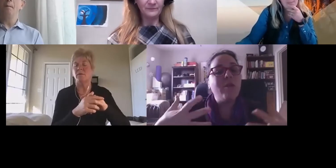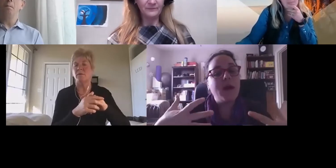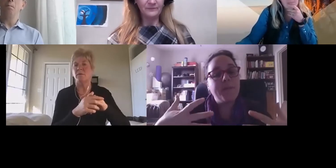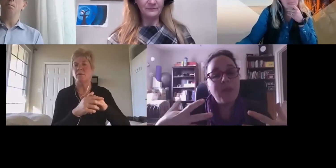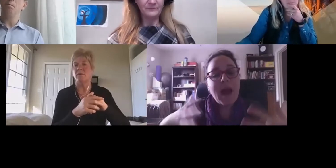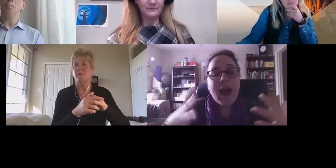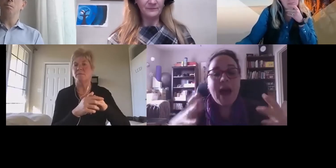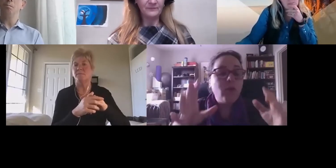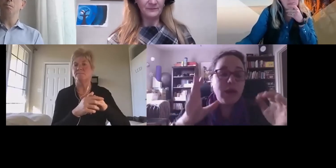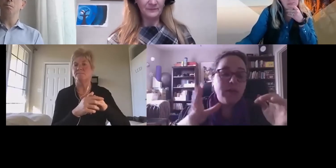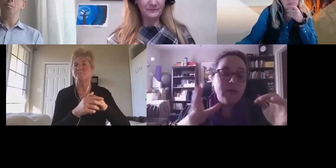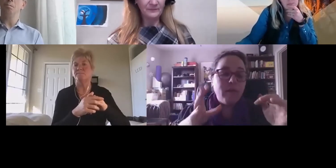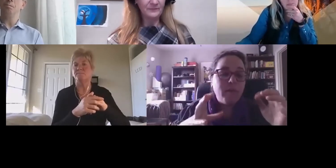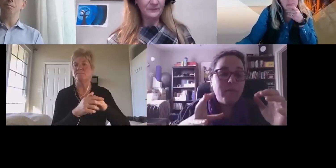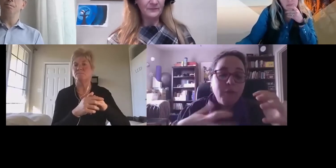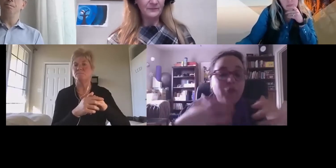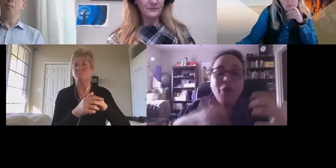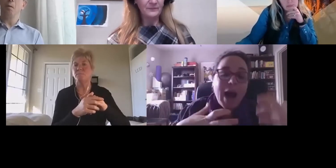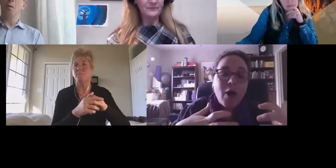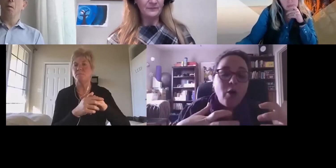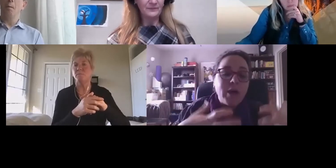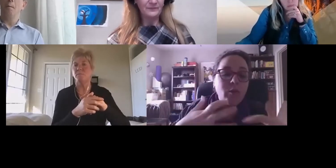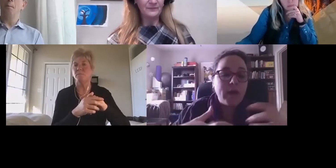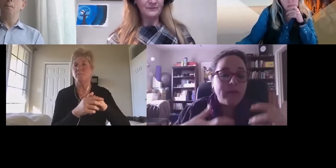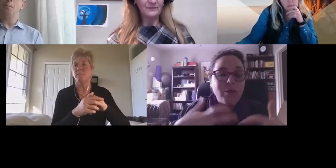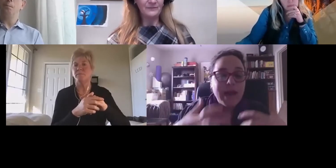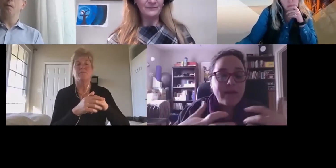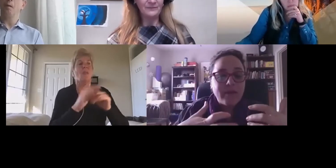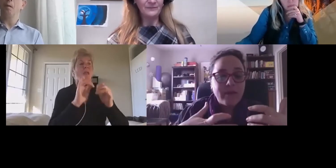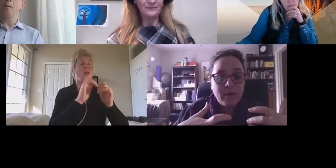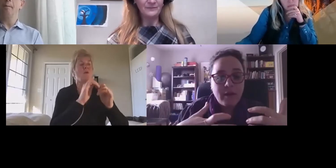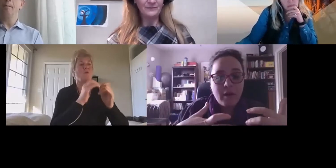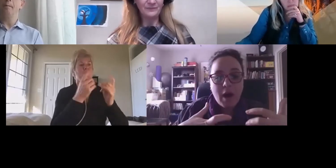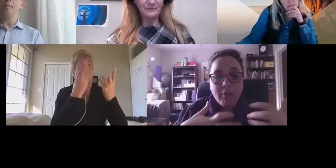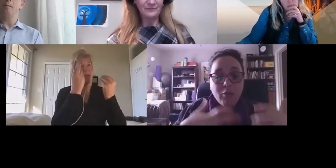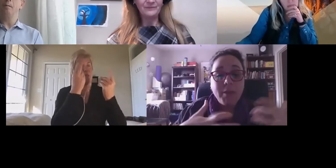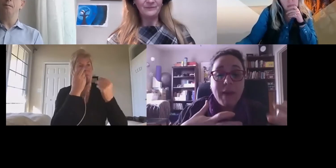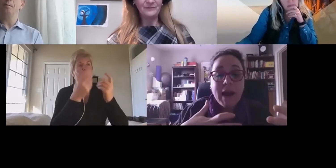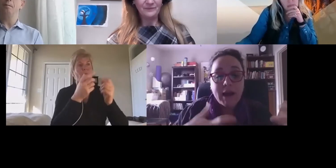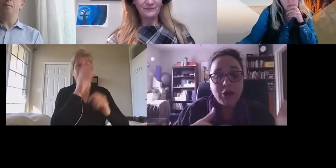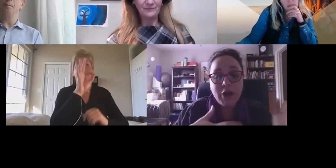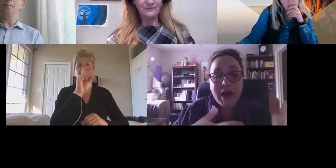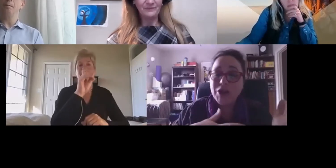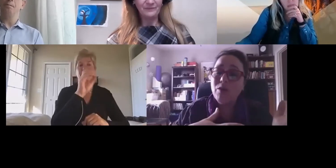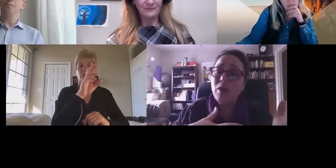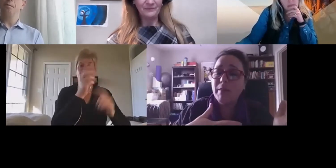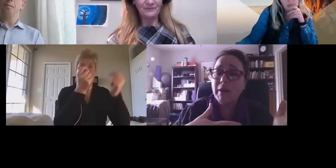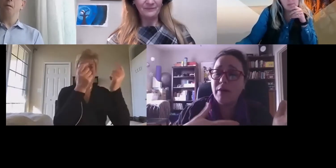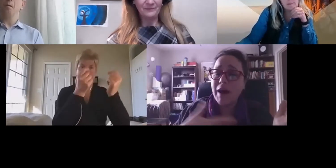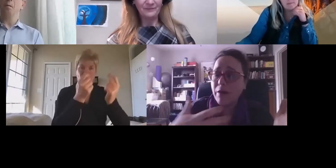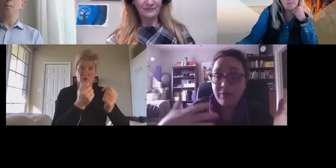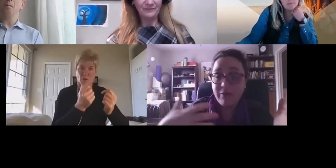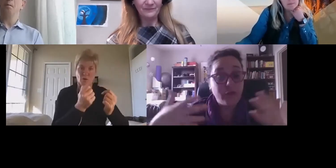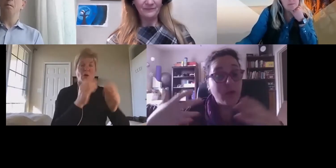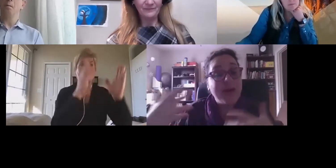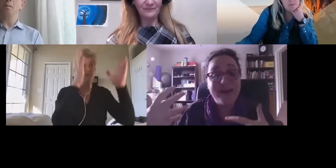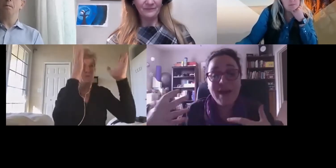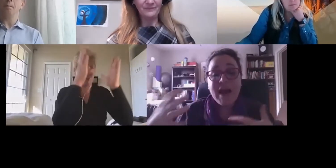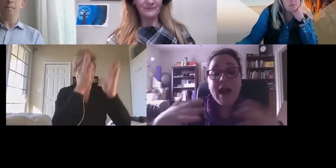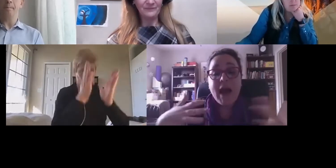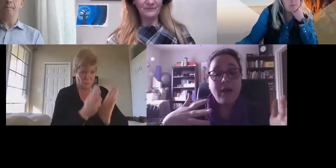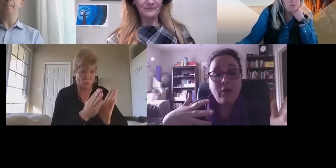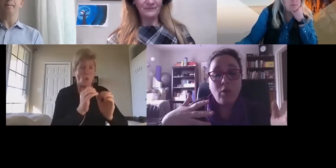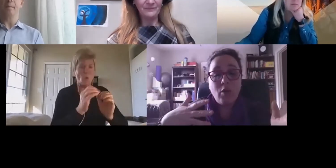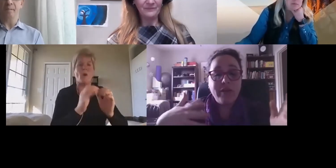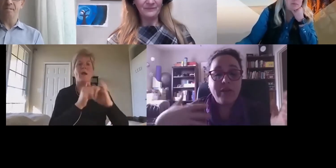move from how do we filter out in ways that are less problematic to actually one about how do we filter in?